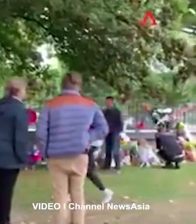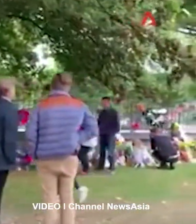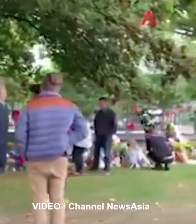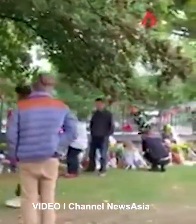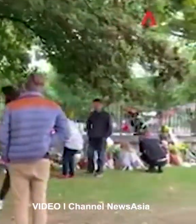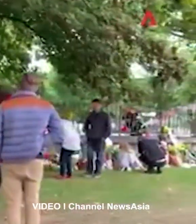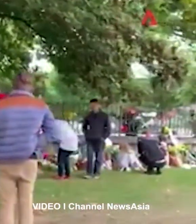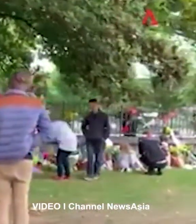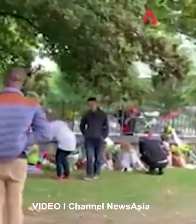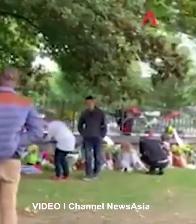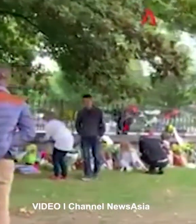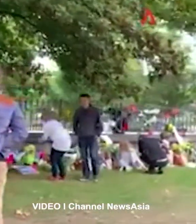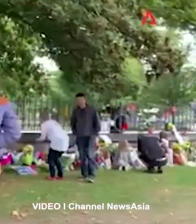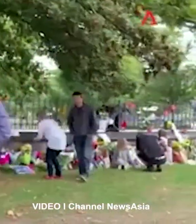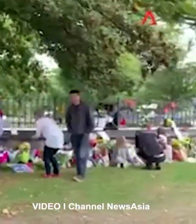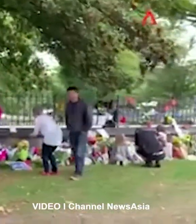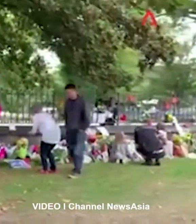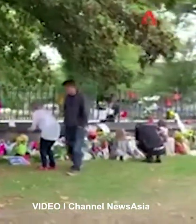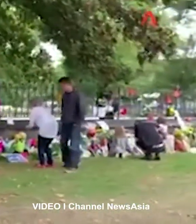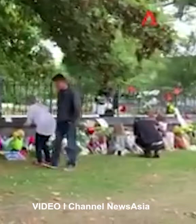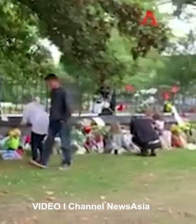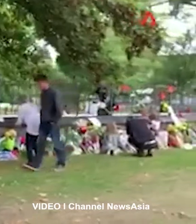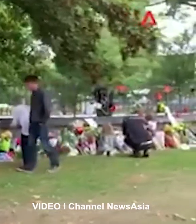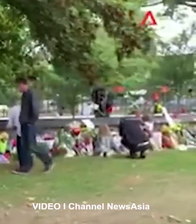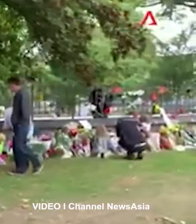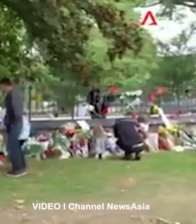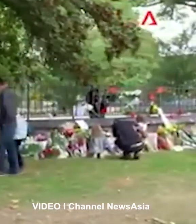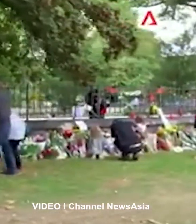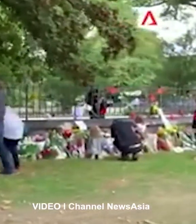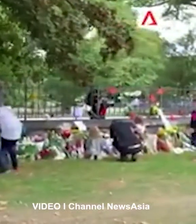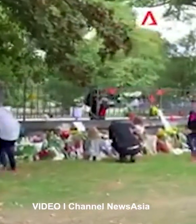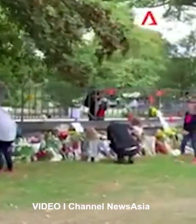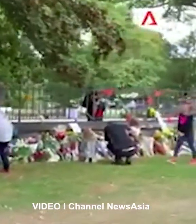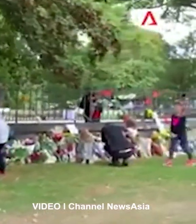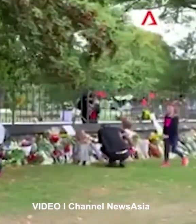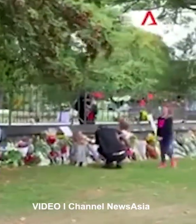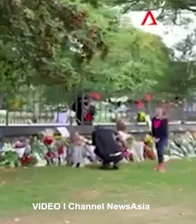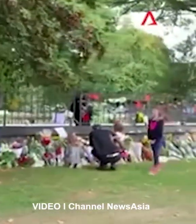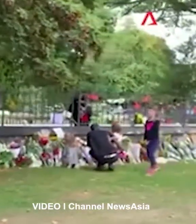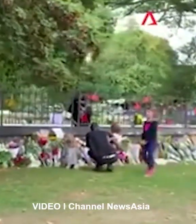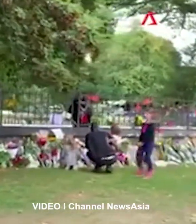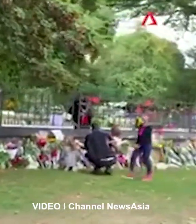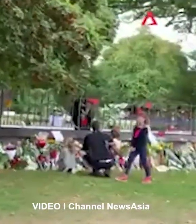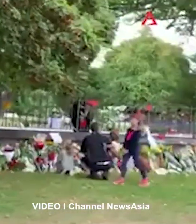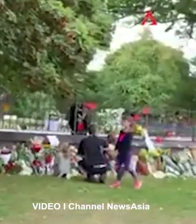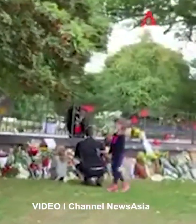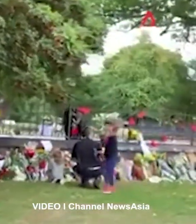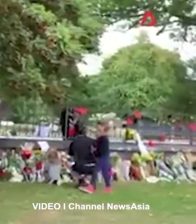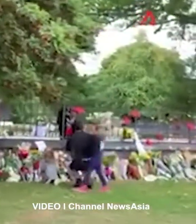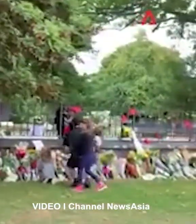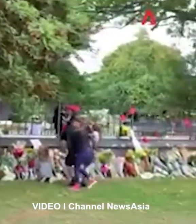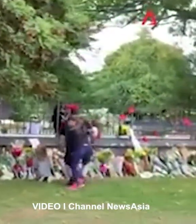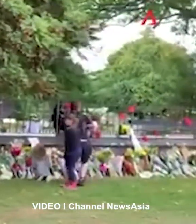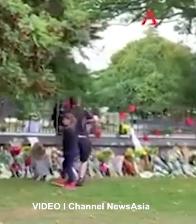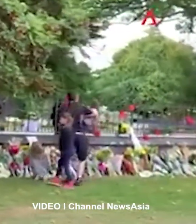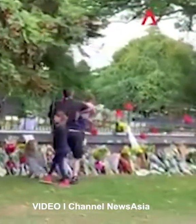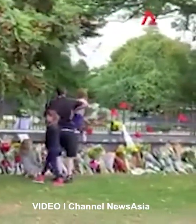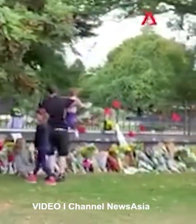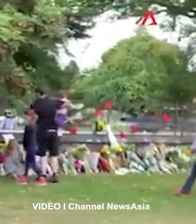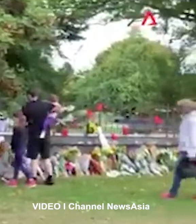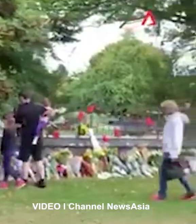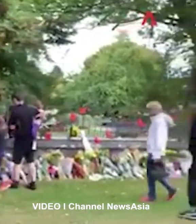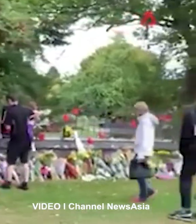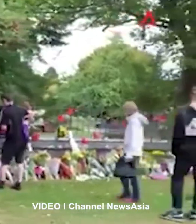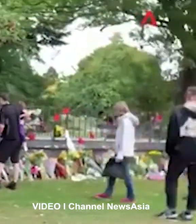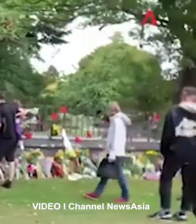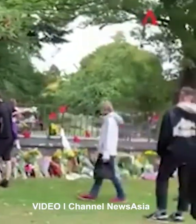he will face further charges. He is being held in a specialist security facility. Police have confirmed that